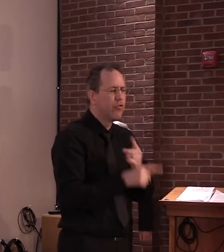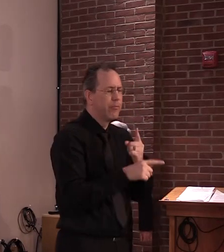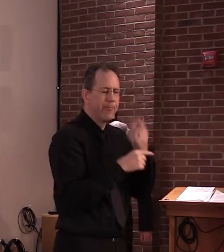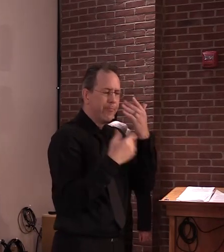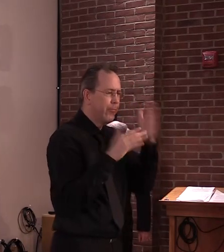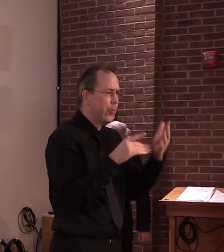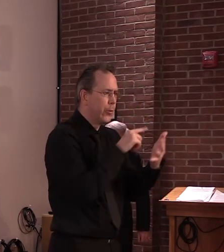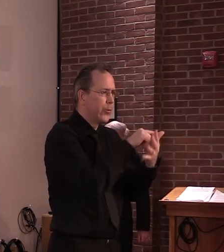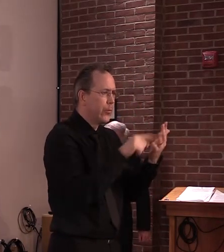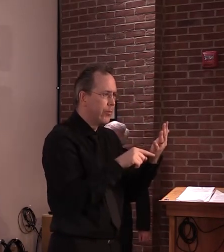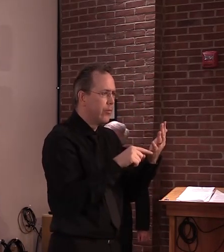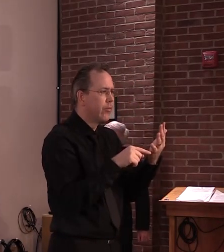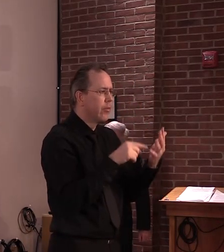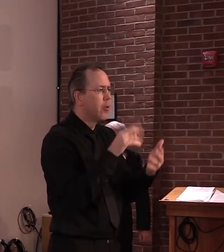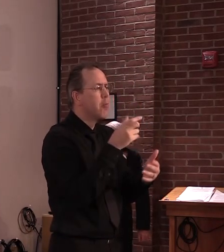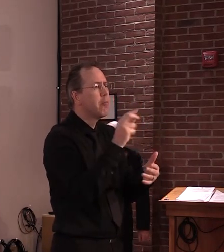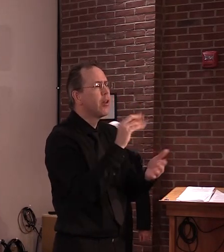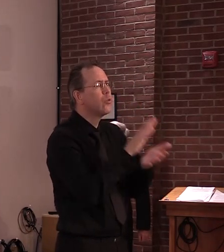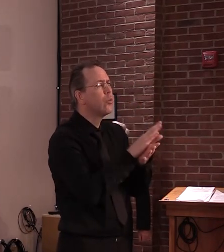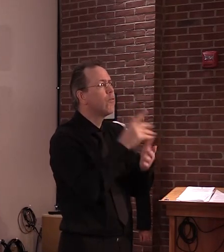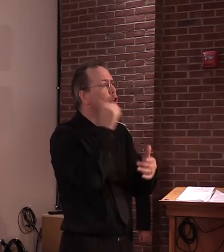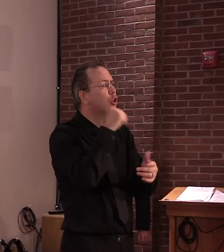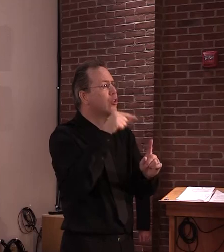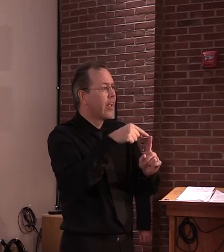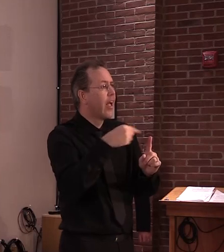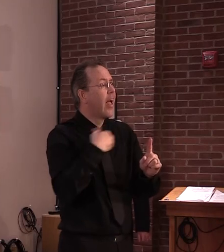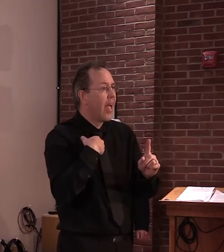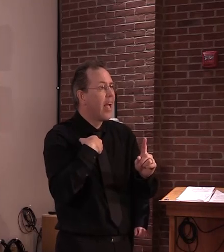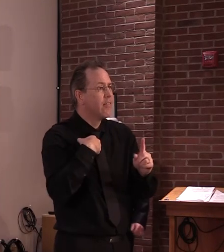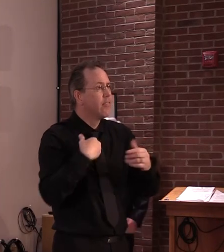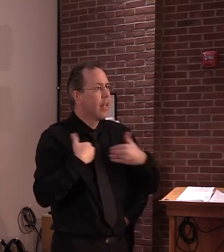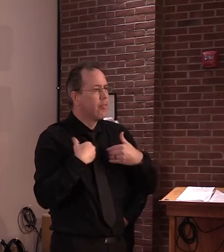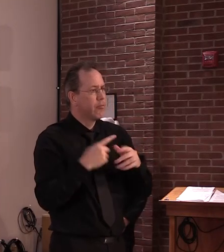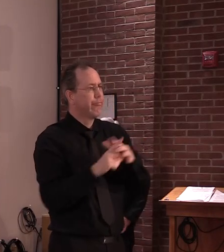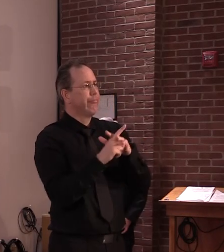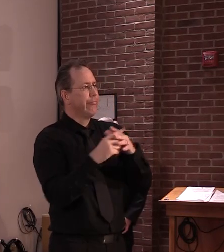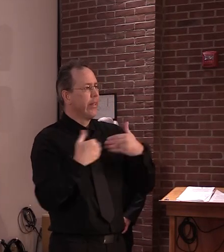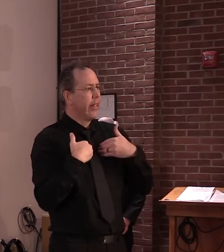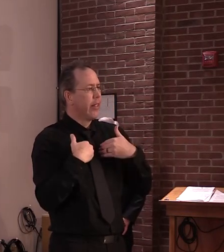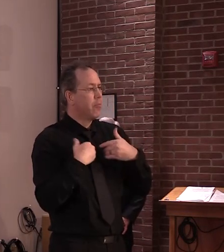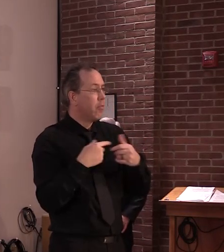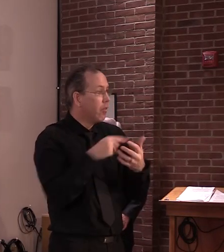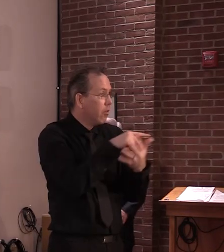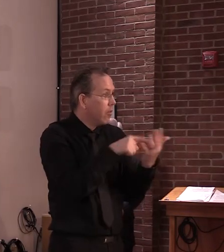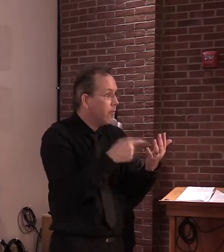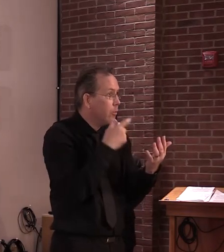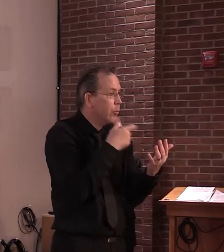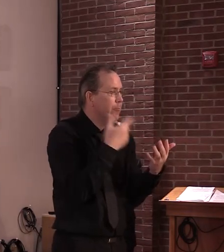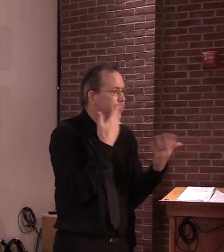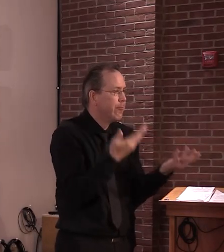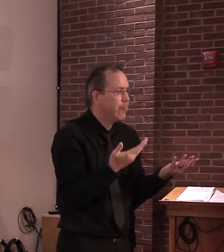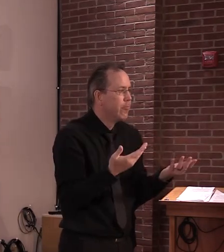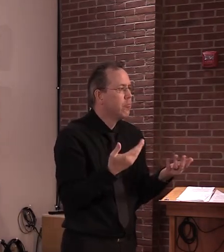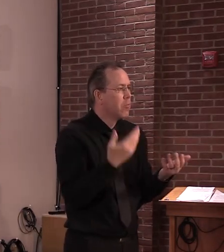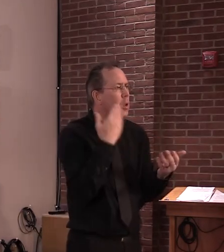there were positives from there. And that the majority, residents and staff, were negative.